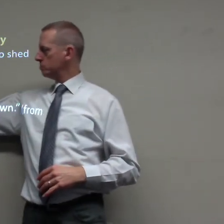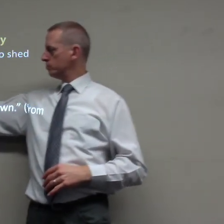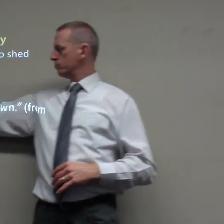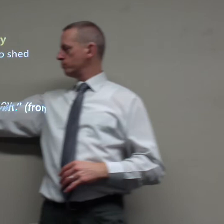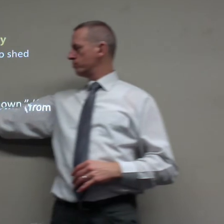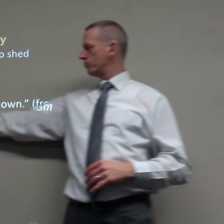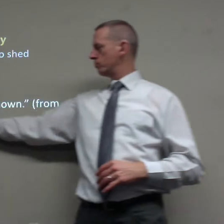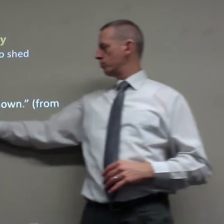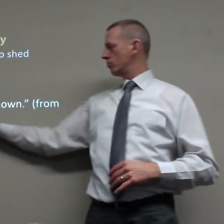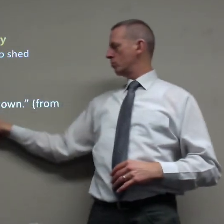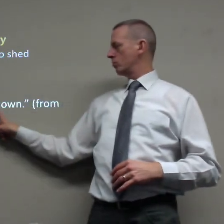the way of peace